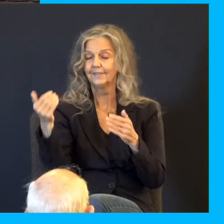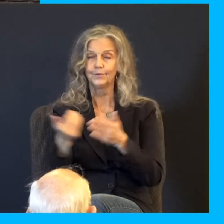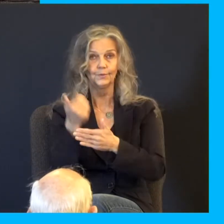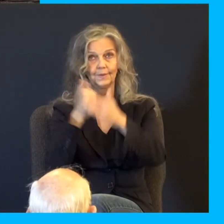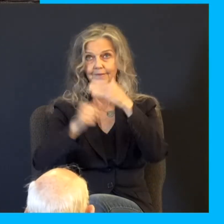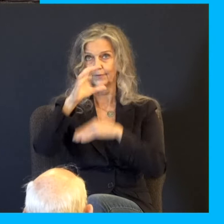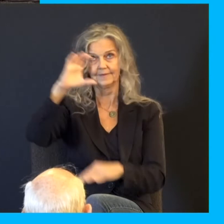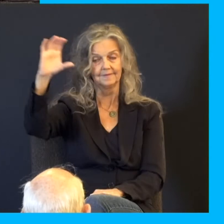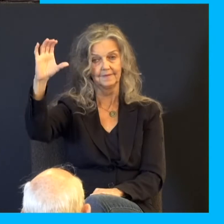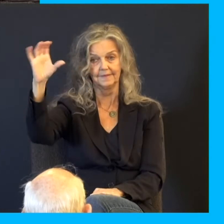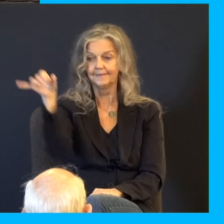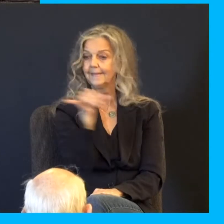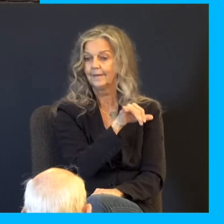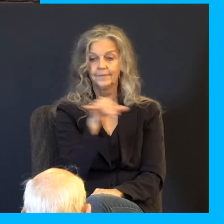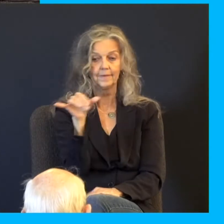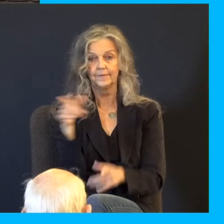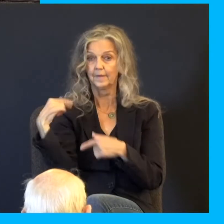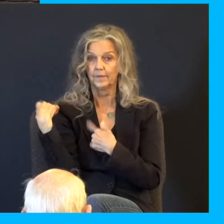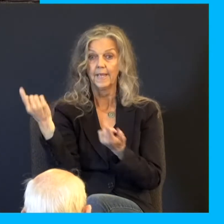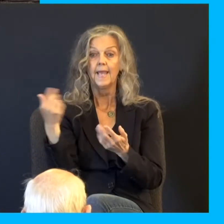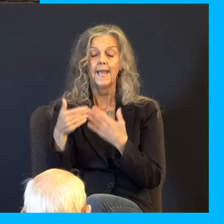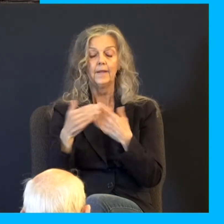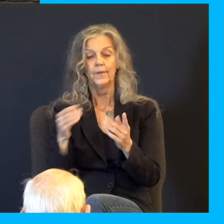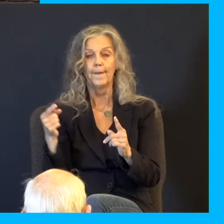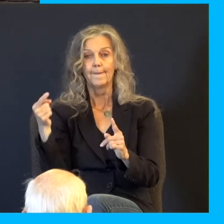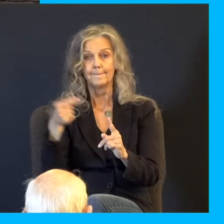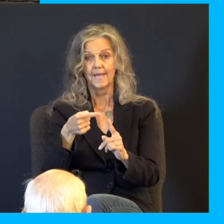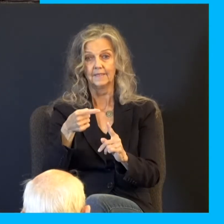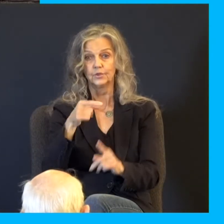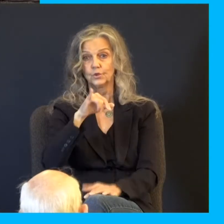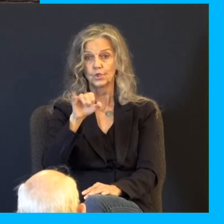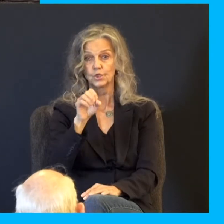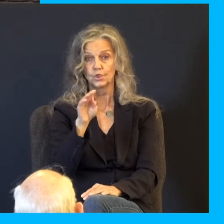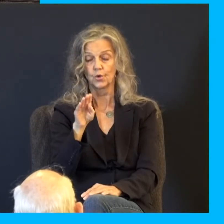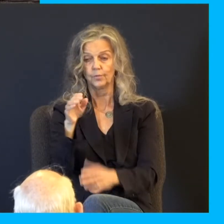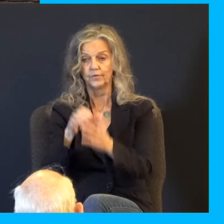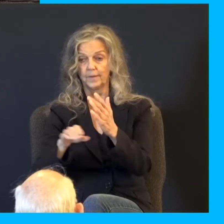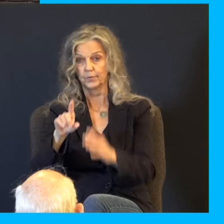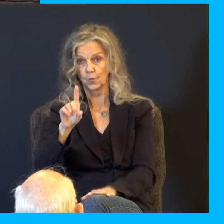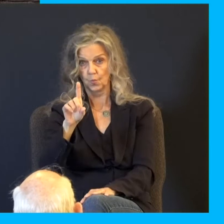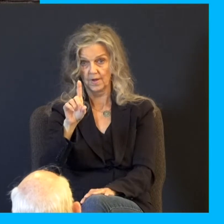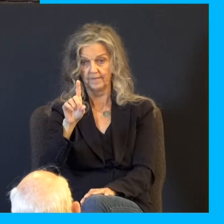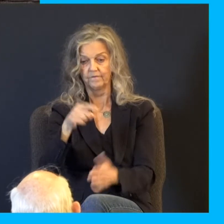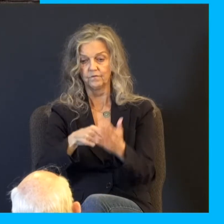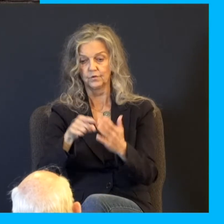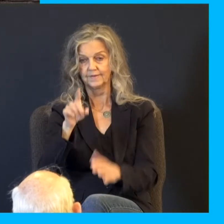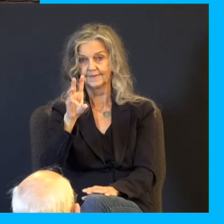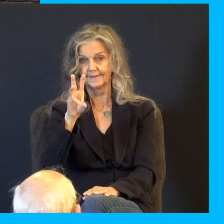same heart problem. But back to Job here, chapter one. Job chapter one, verse six. There was a day when